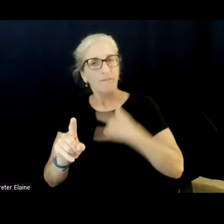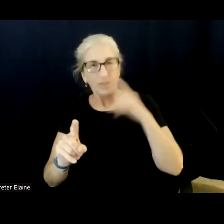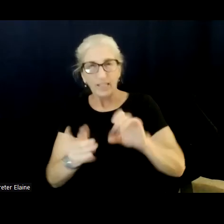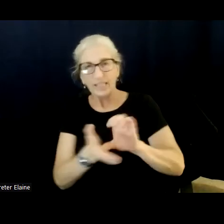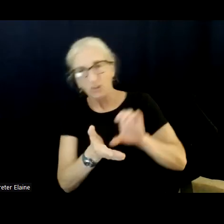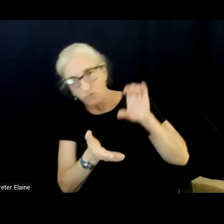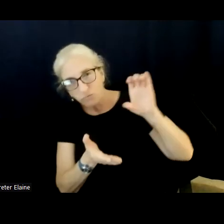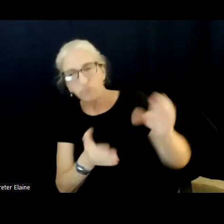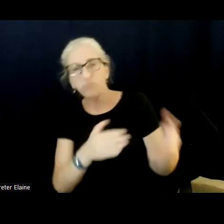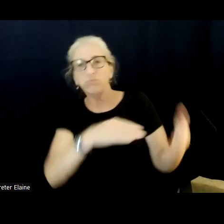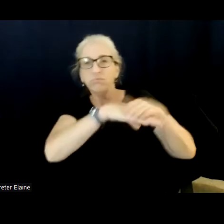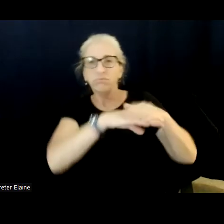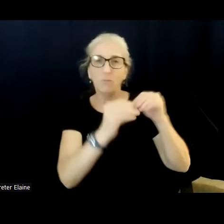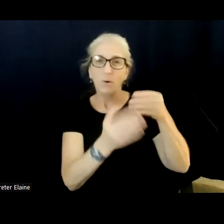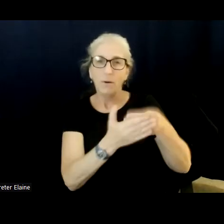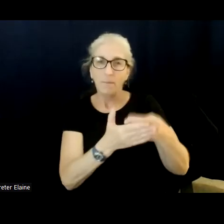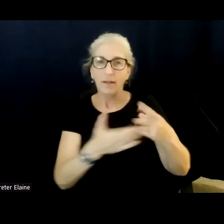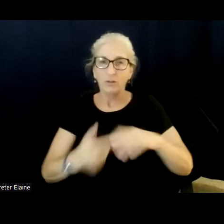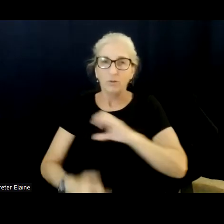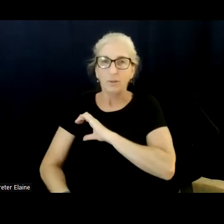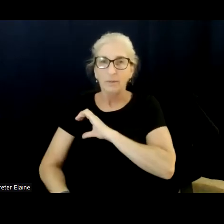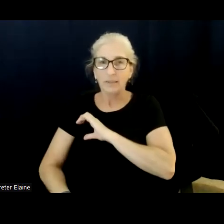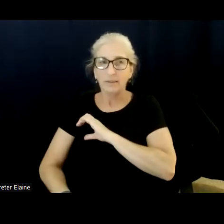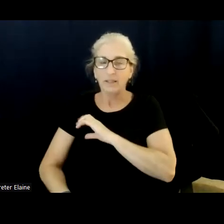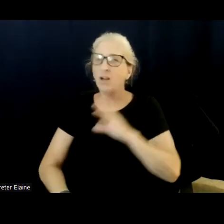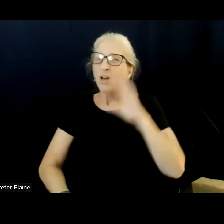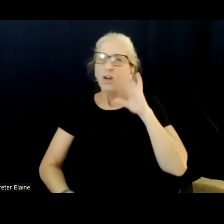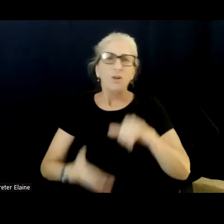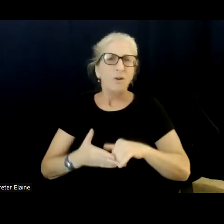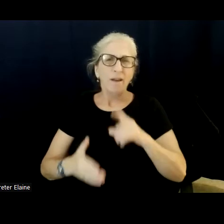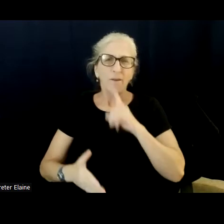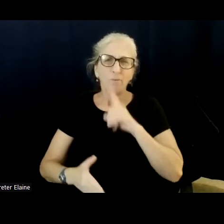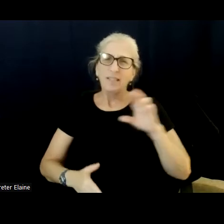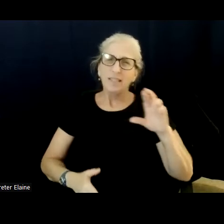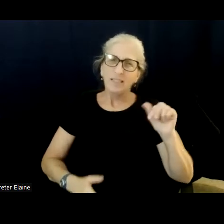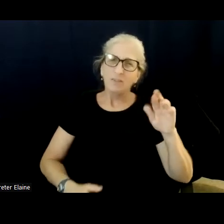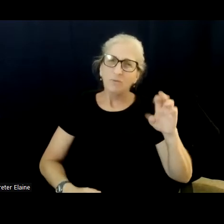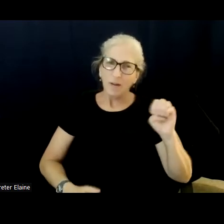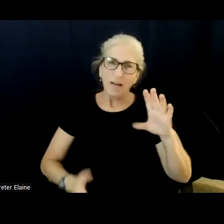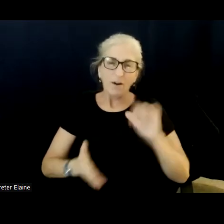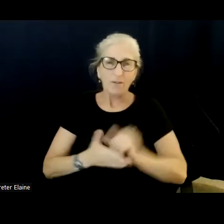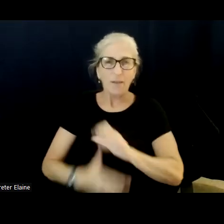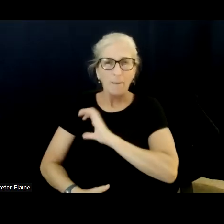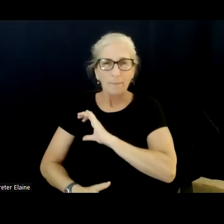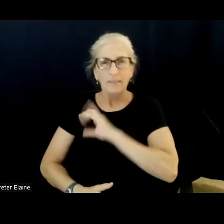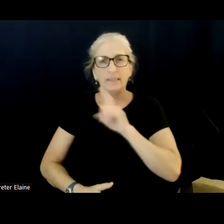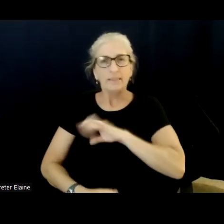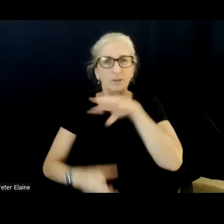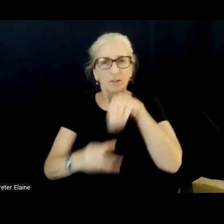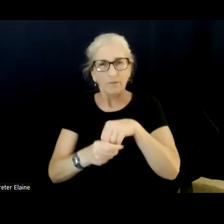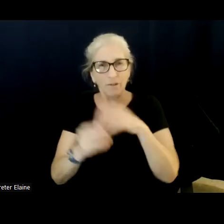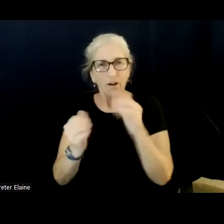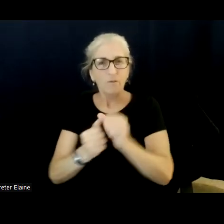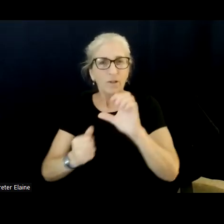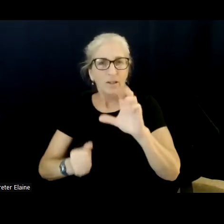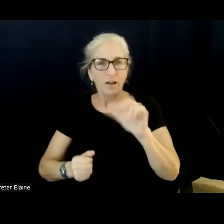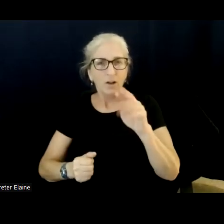that not often do police need to respond to, you know, a violent crime in progress or even a crime in progress. A lot of times it's